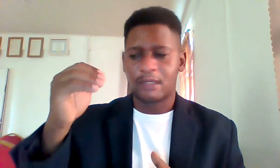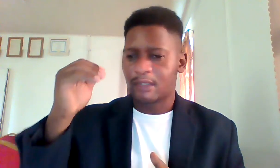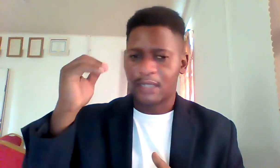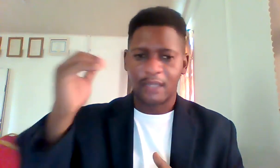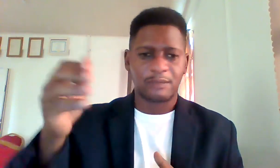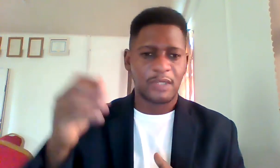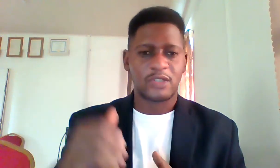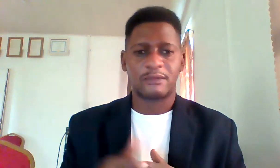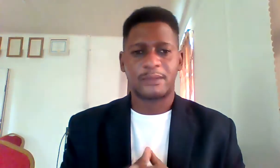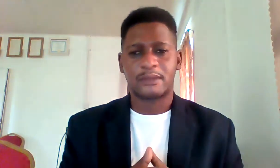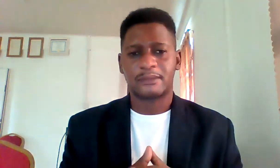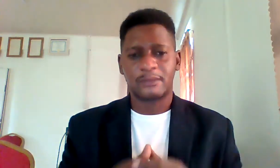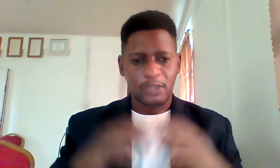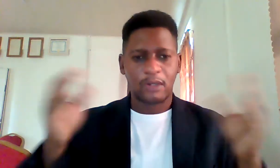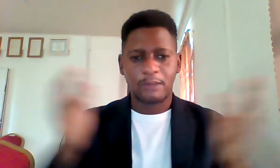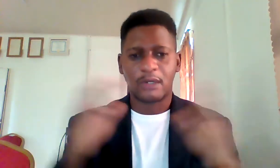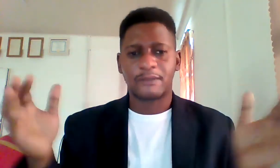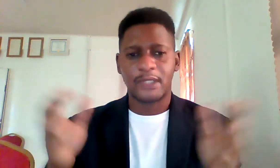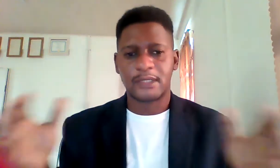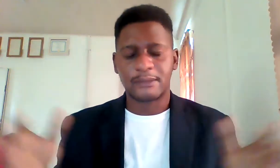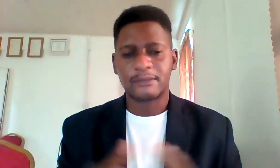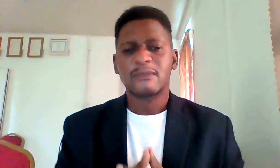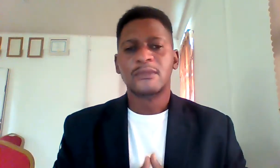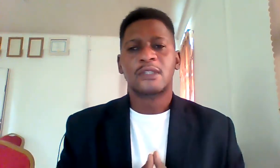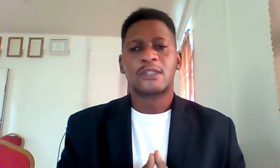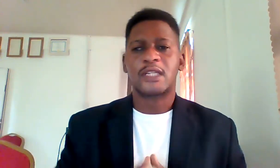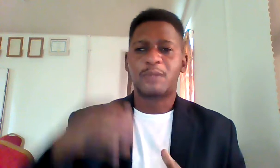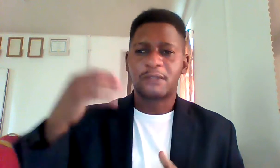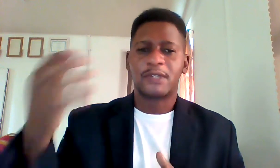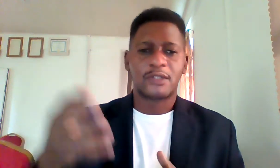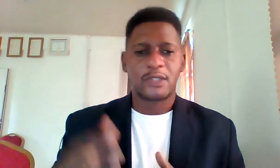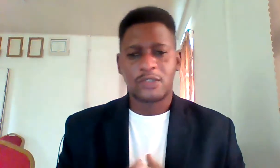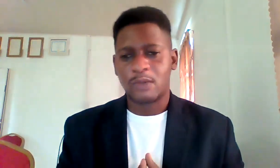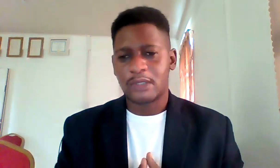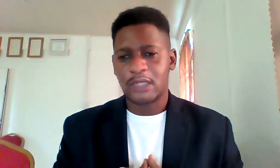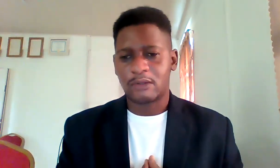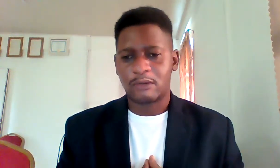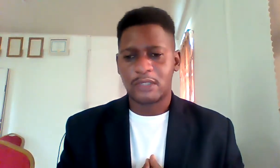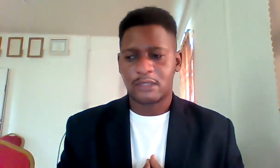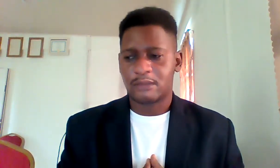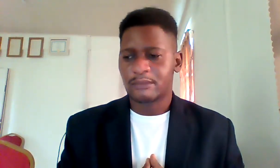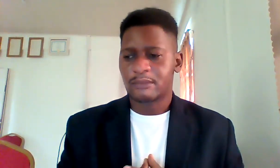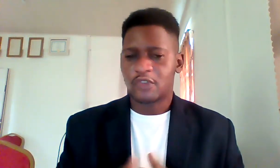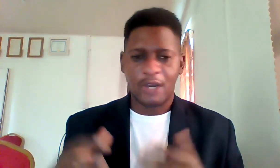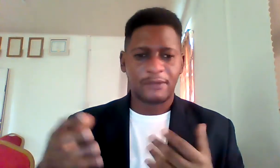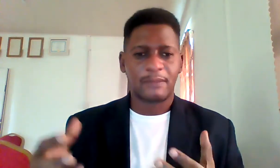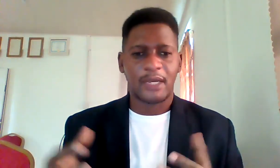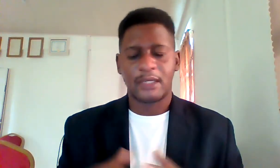it has to be achievable we talk about all of this so let's put a figure to this you want to increase traffic by